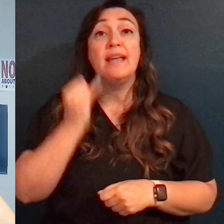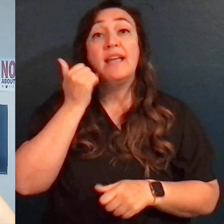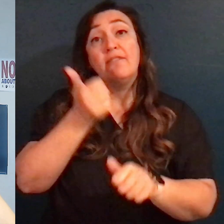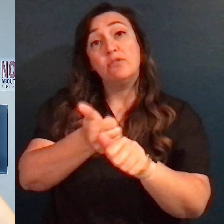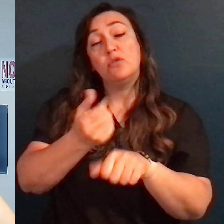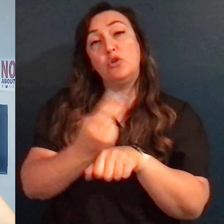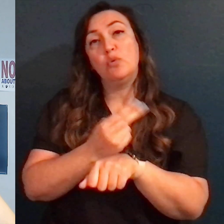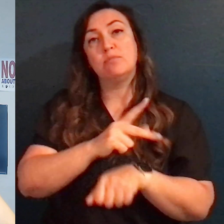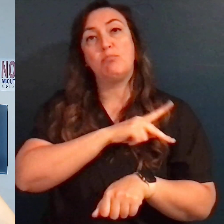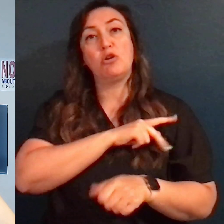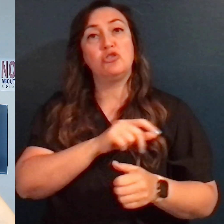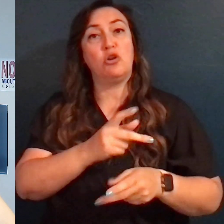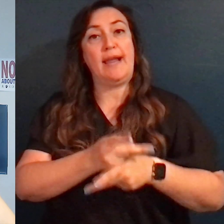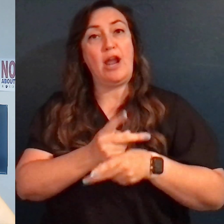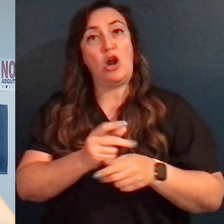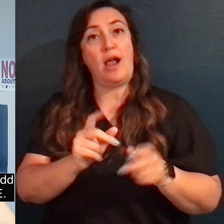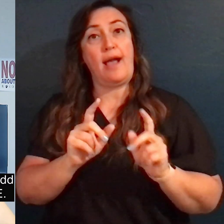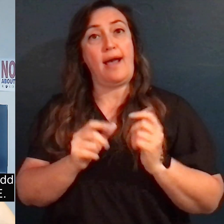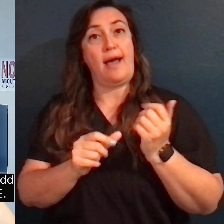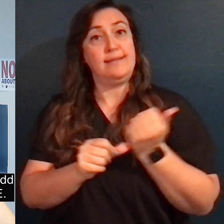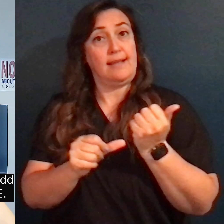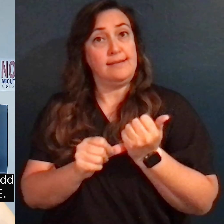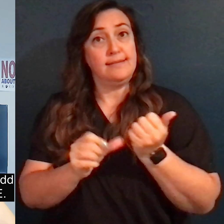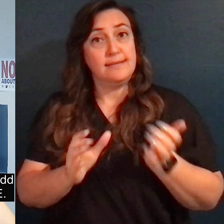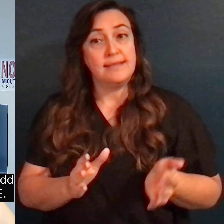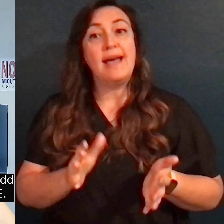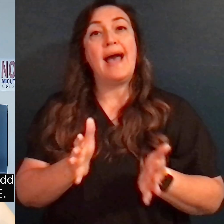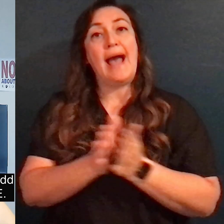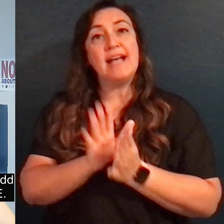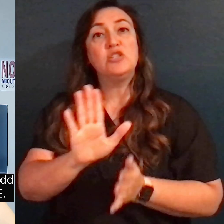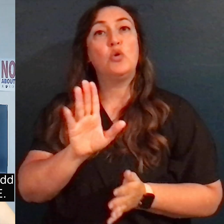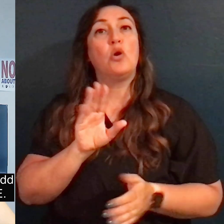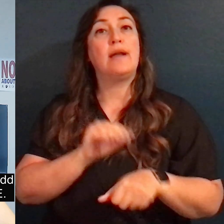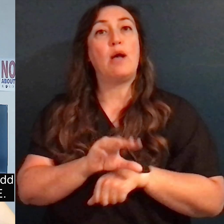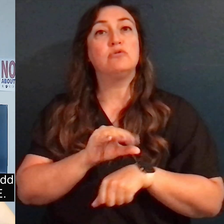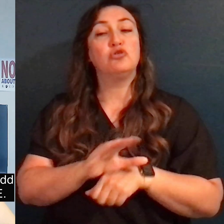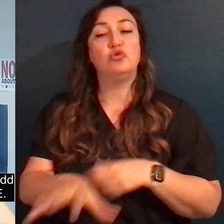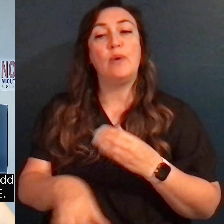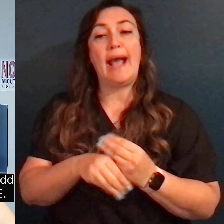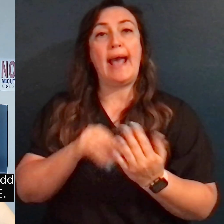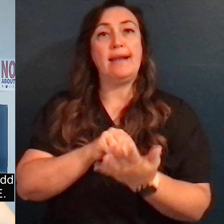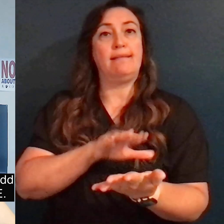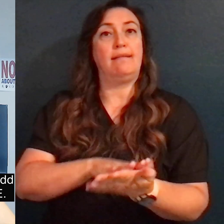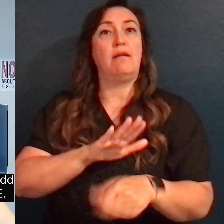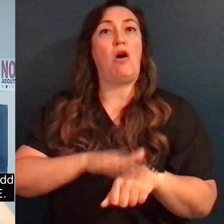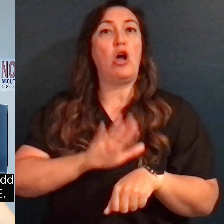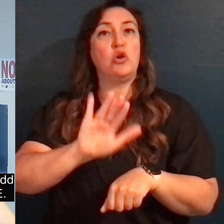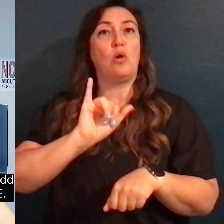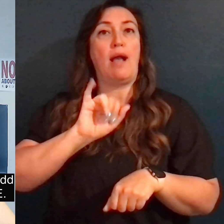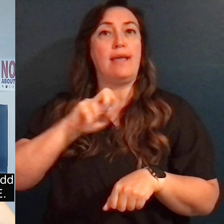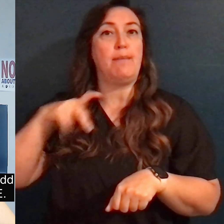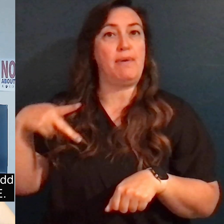If you use personal care attendants, ask your VR counselor to add these services to your IPE.